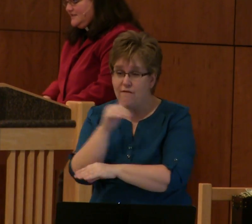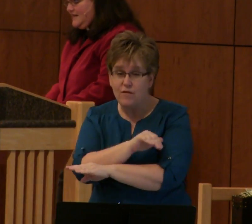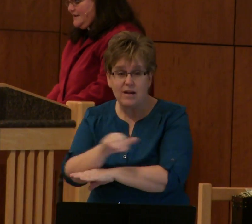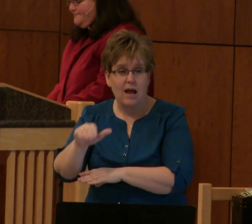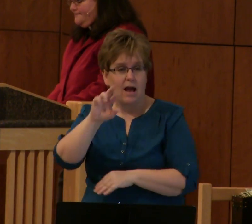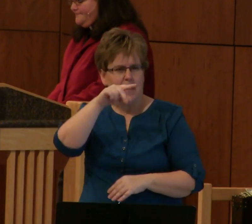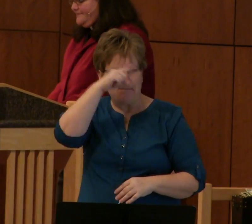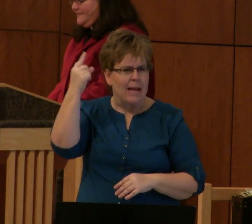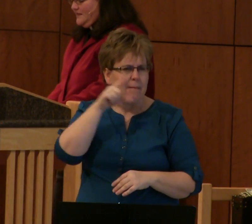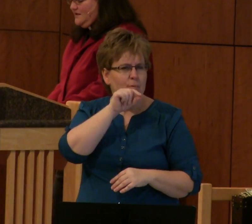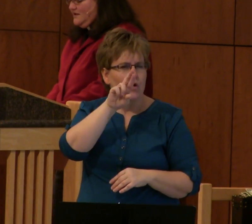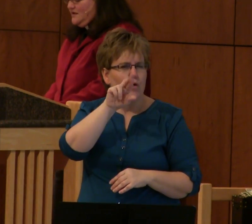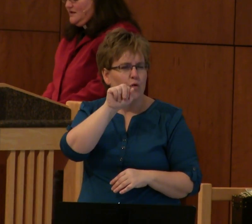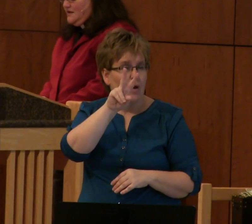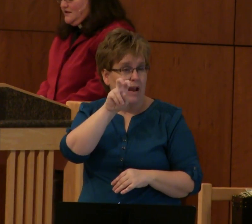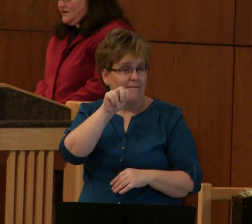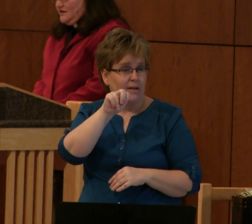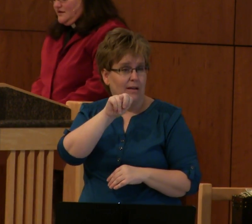the ravens come.